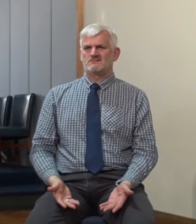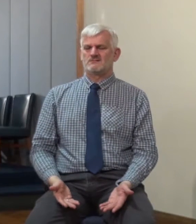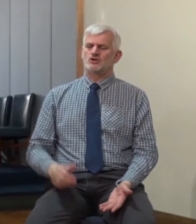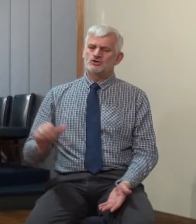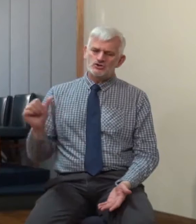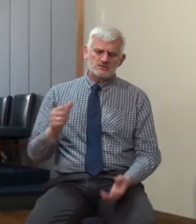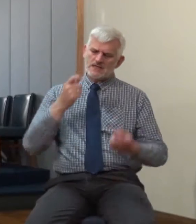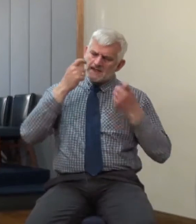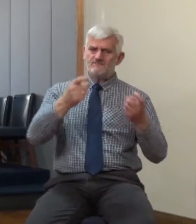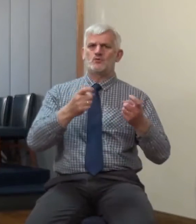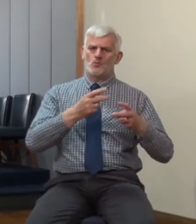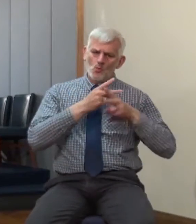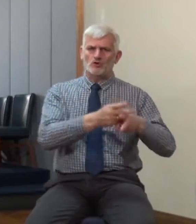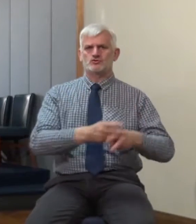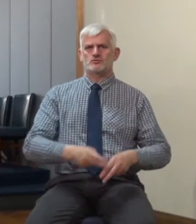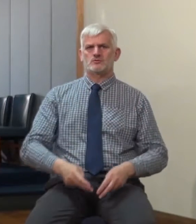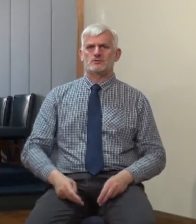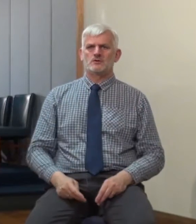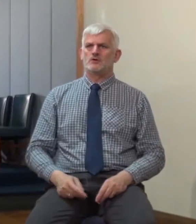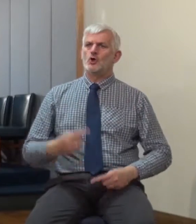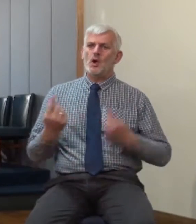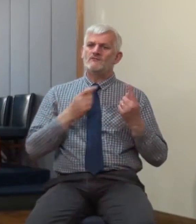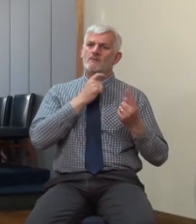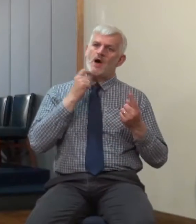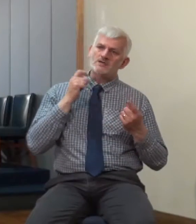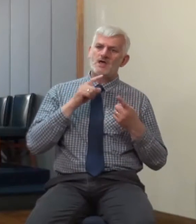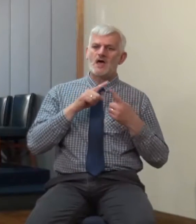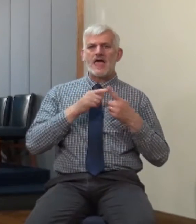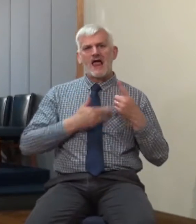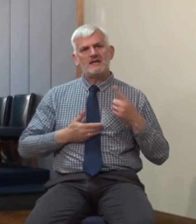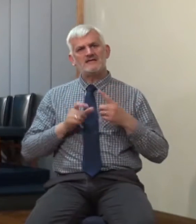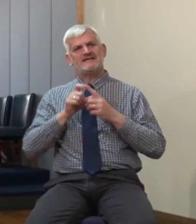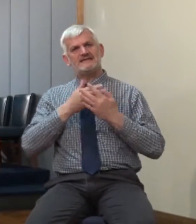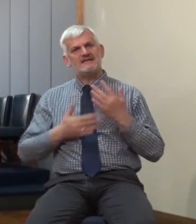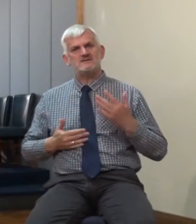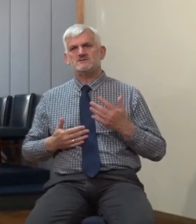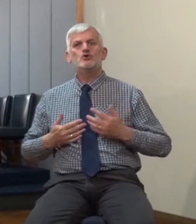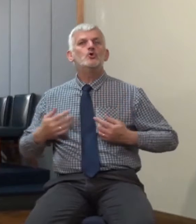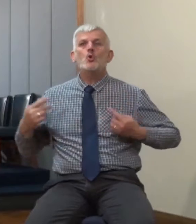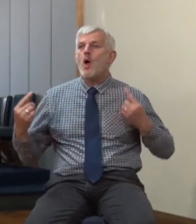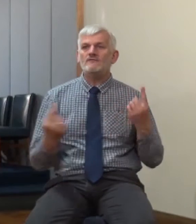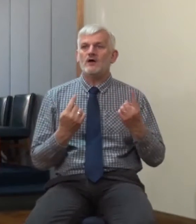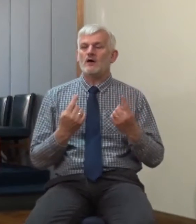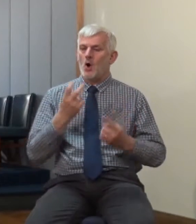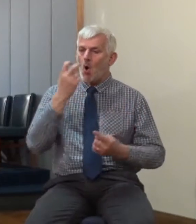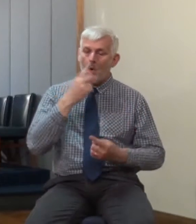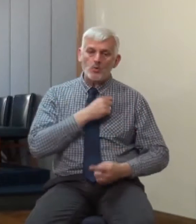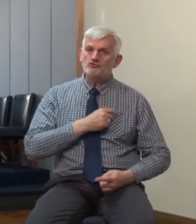careful. Elders, deacons, office bearers, pastors, venerable saints who see some of